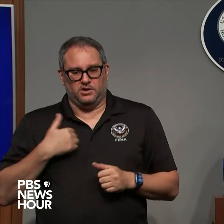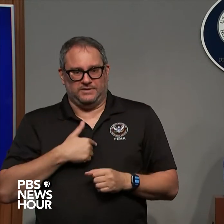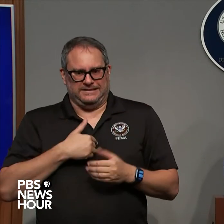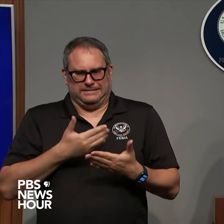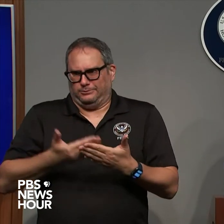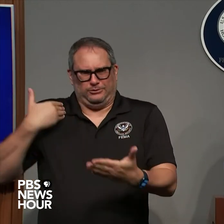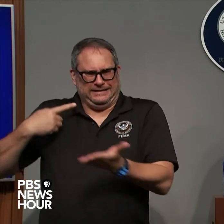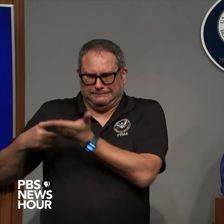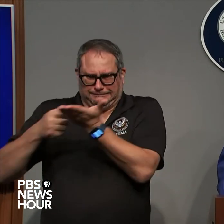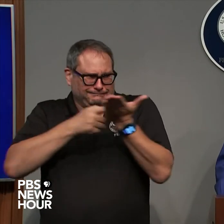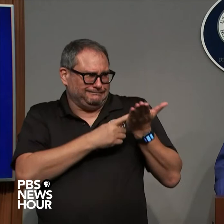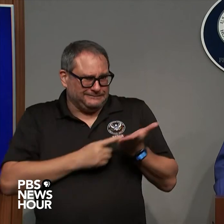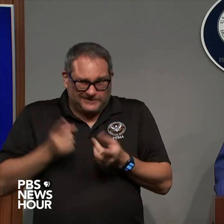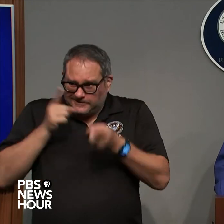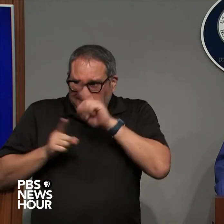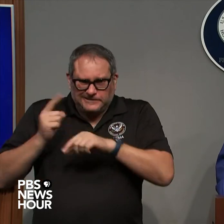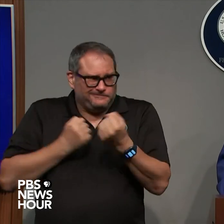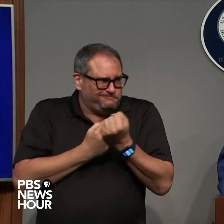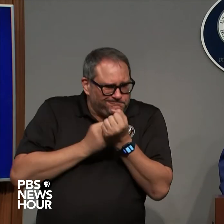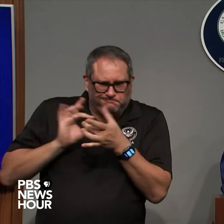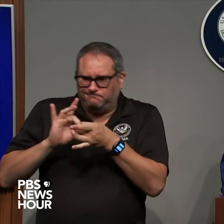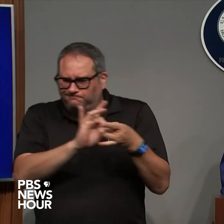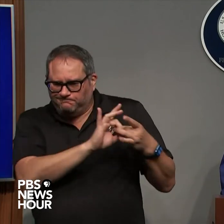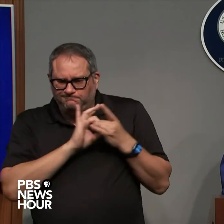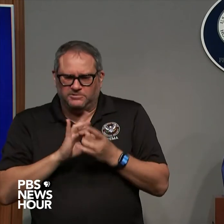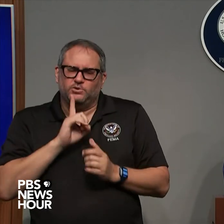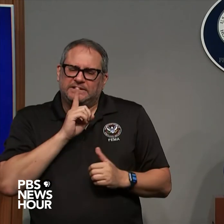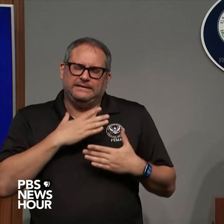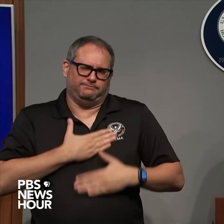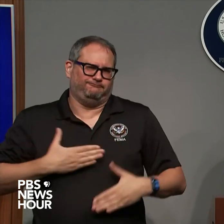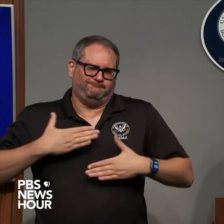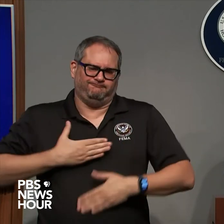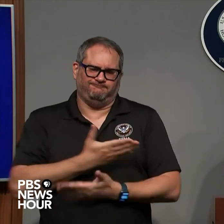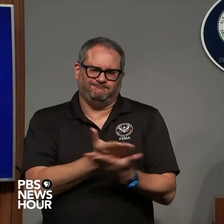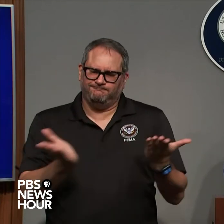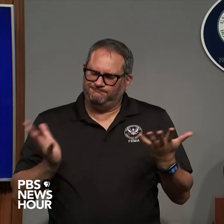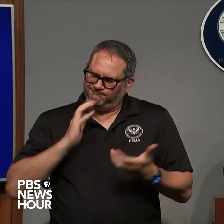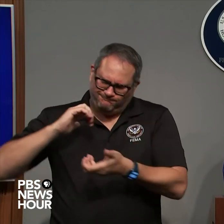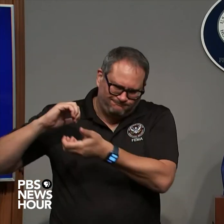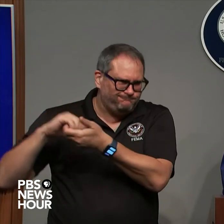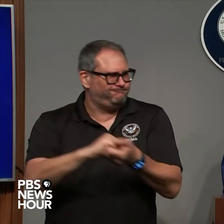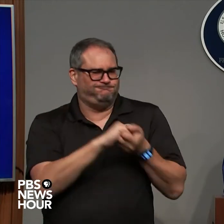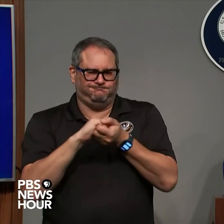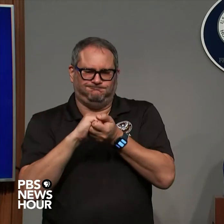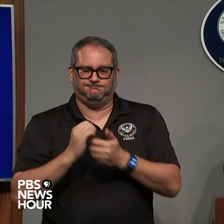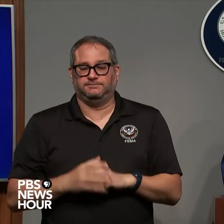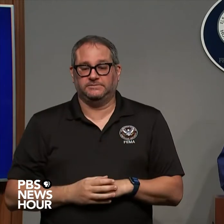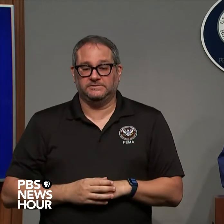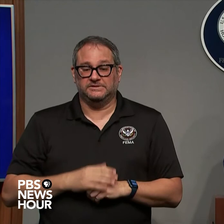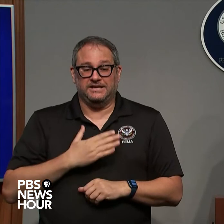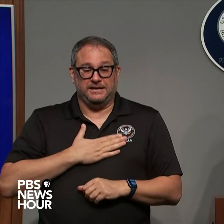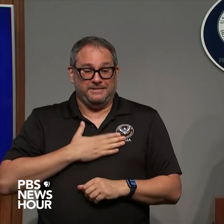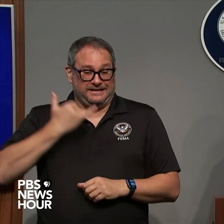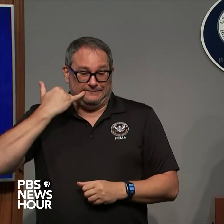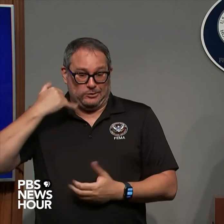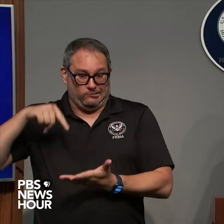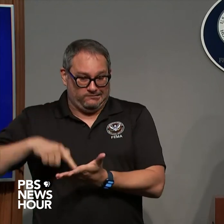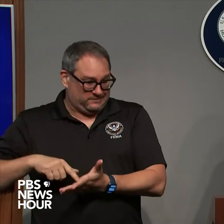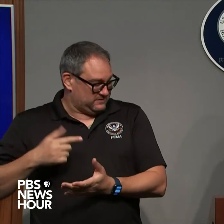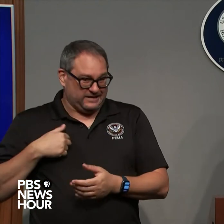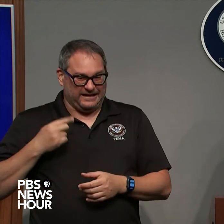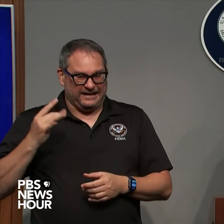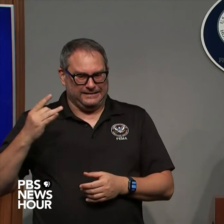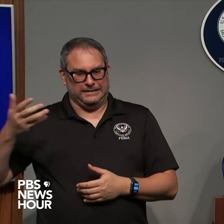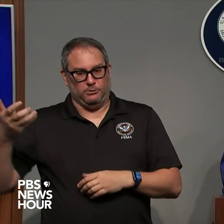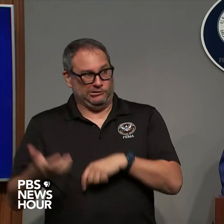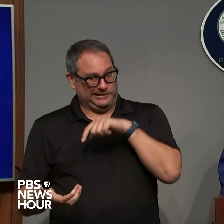last week and we just appreciate that that relationship I actually literally have my phone up here because things keep changing as we speak with a